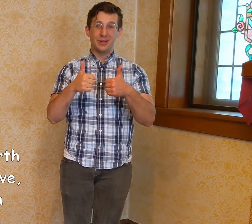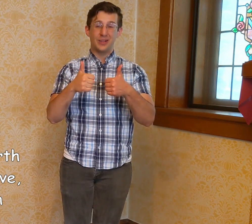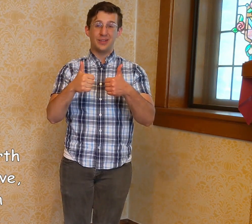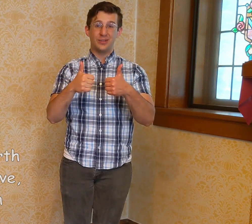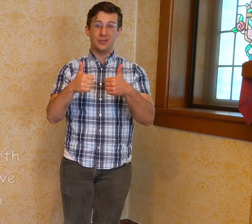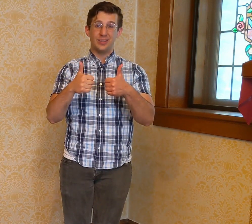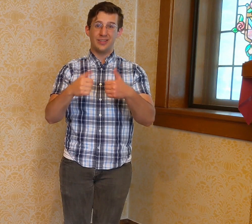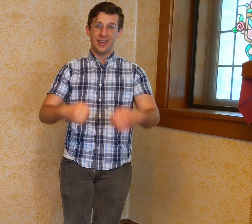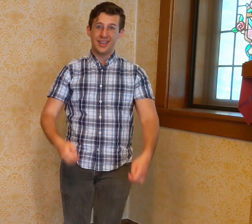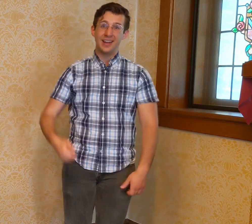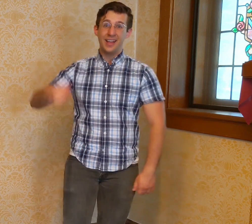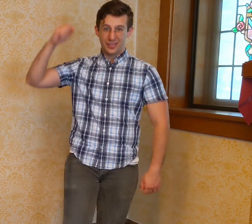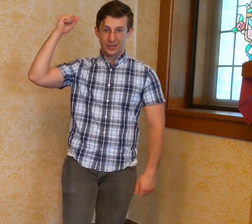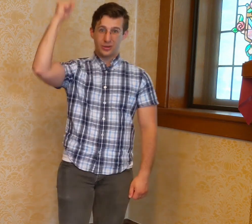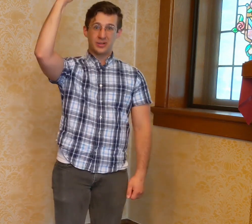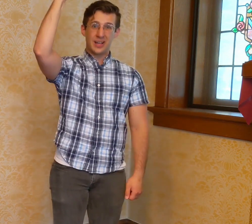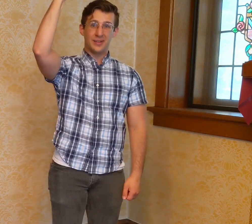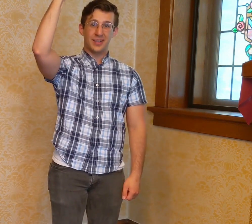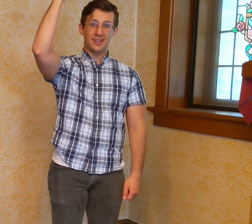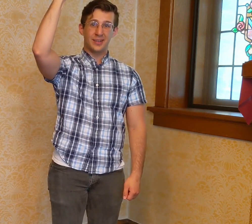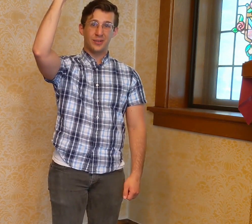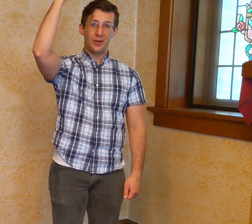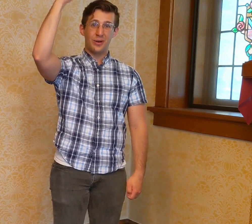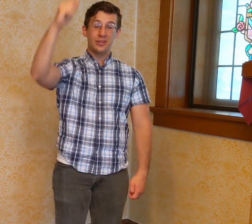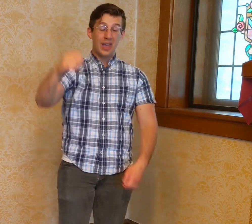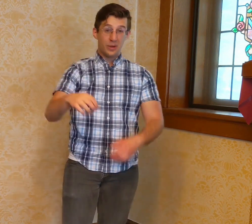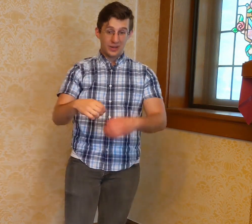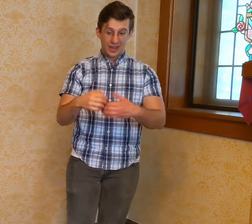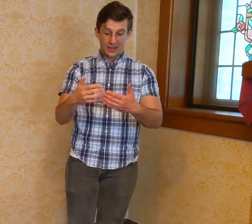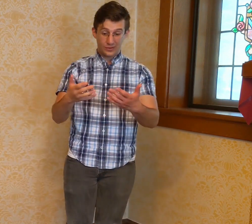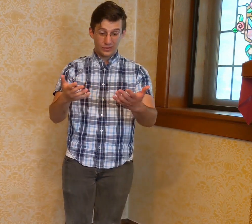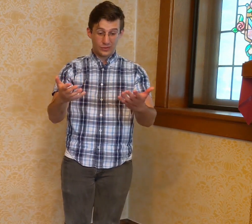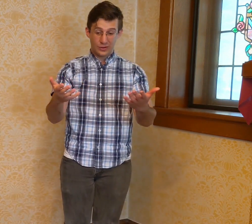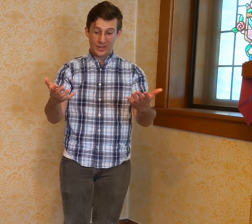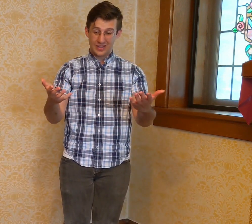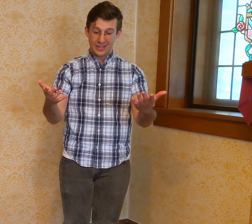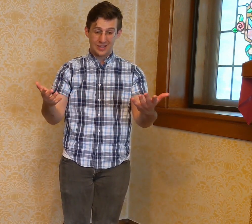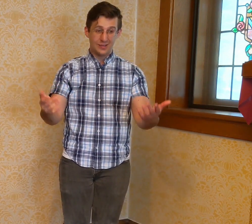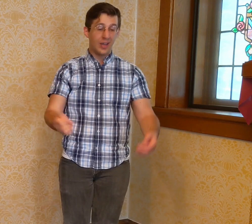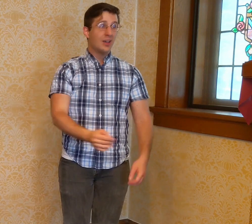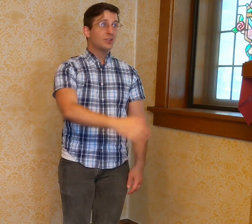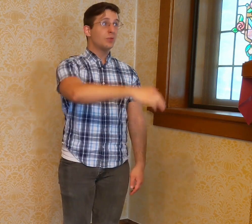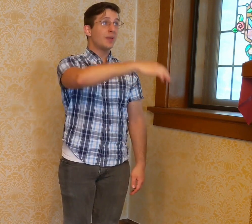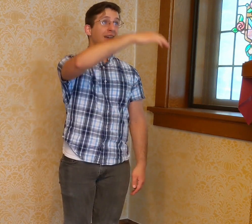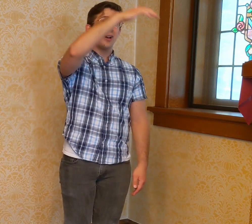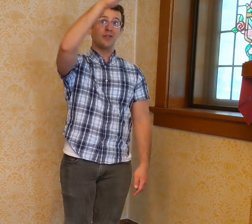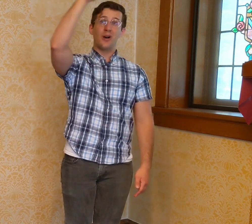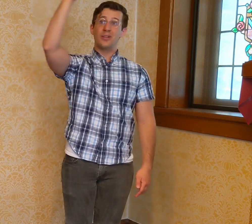place to live. Again, the Lord now sends us forth with hands to serve and give. To make of all